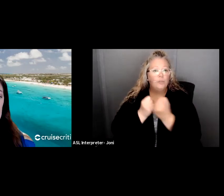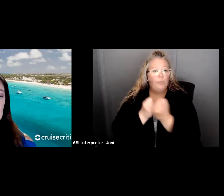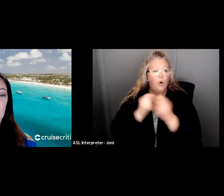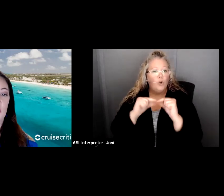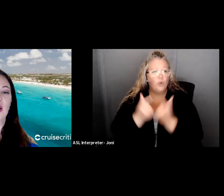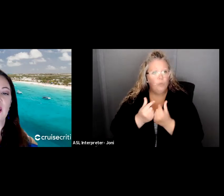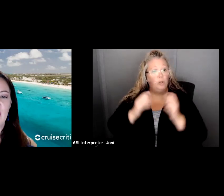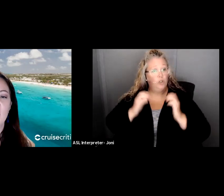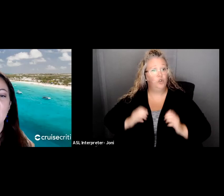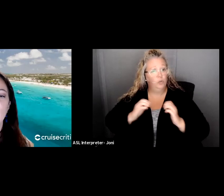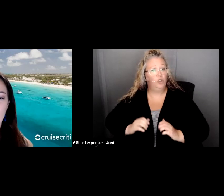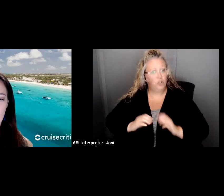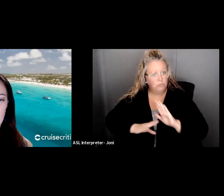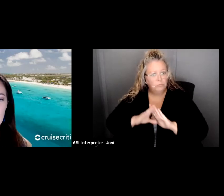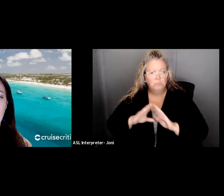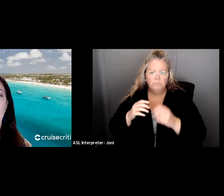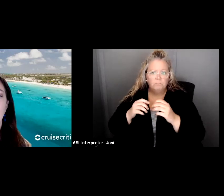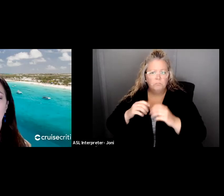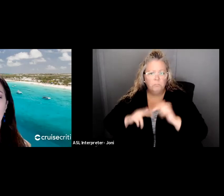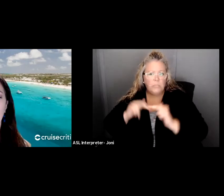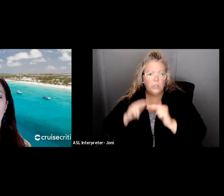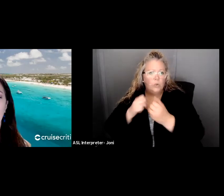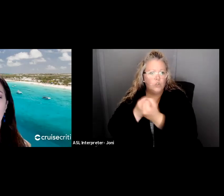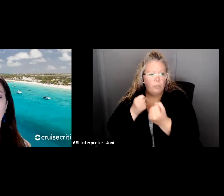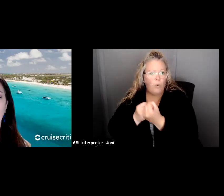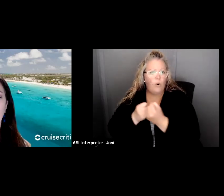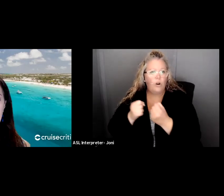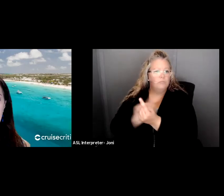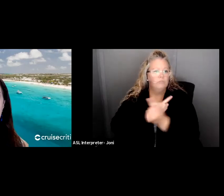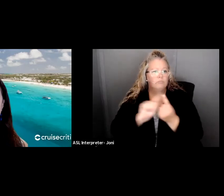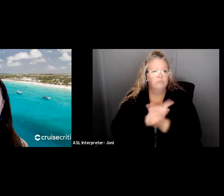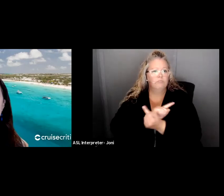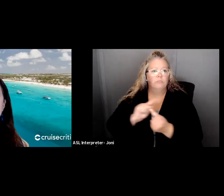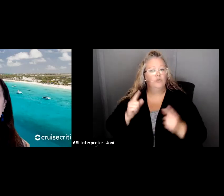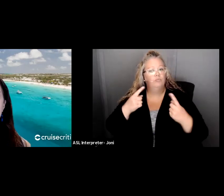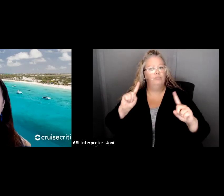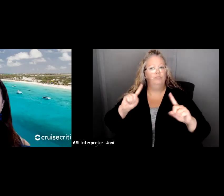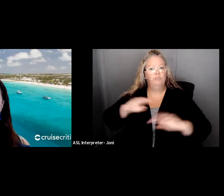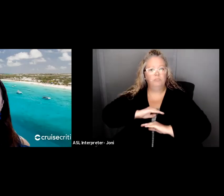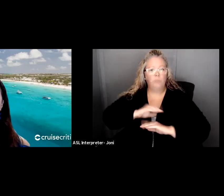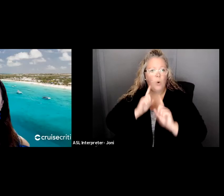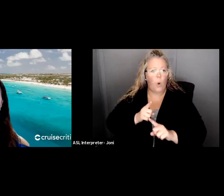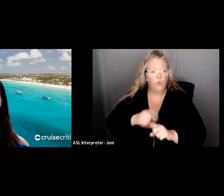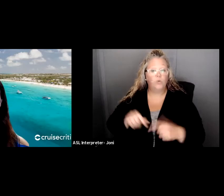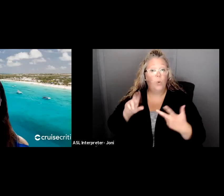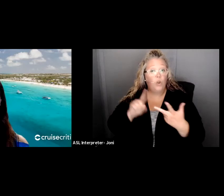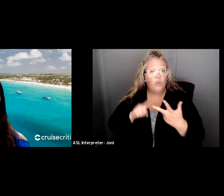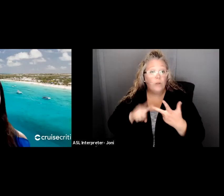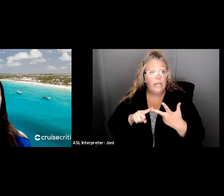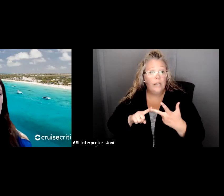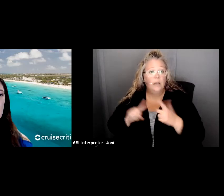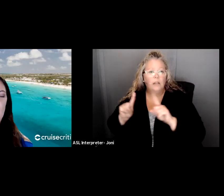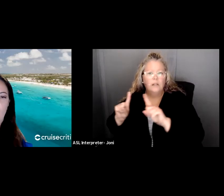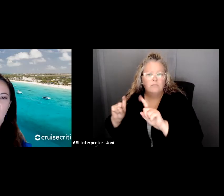three, we're going to canvas the community and partner organization to assess needs and gaps for a peer support group.